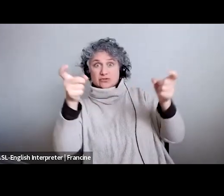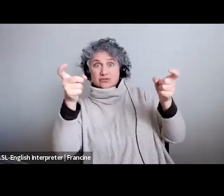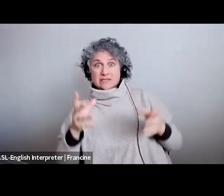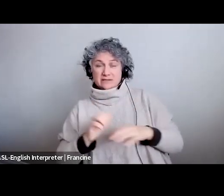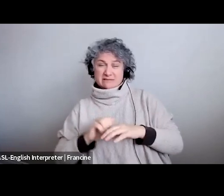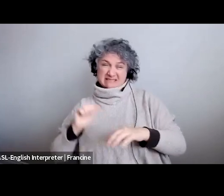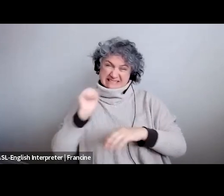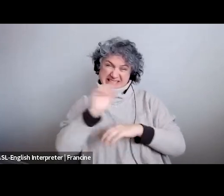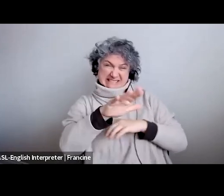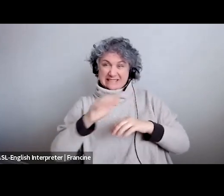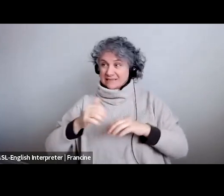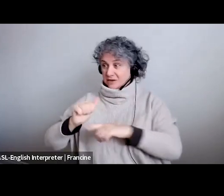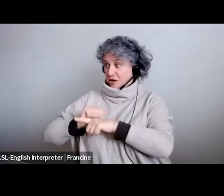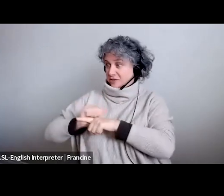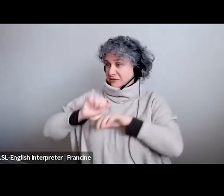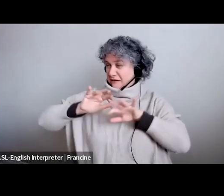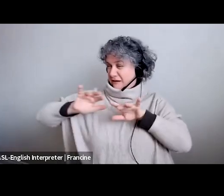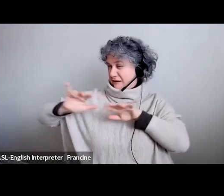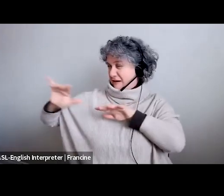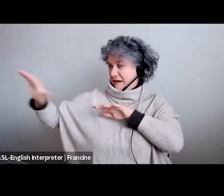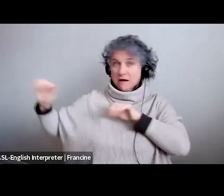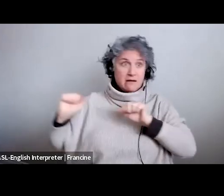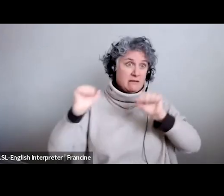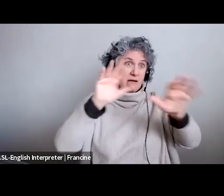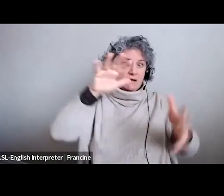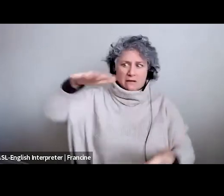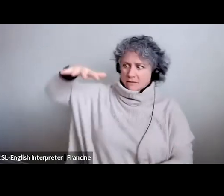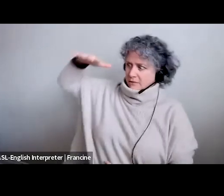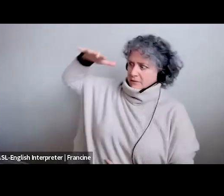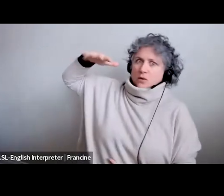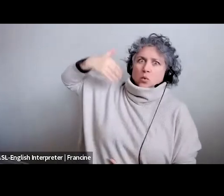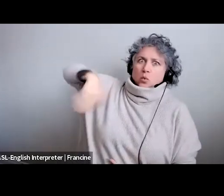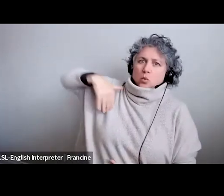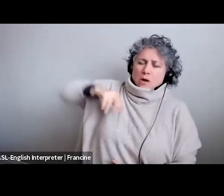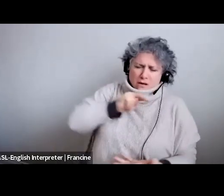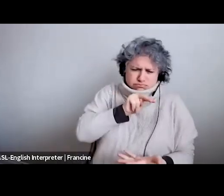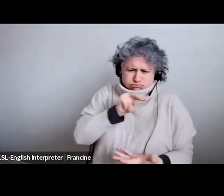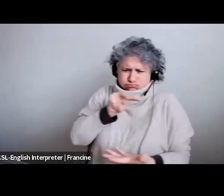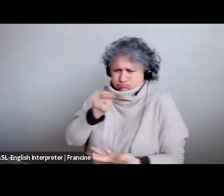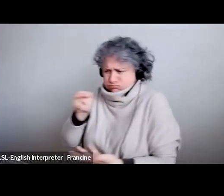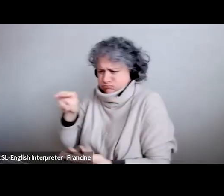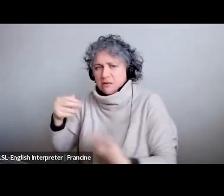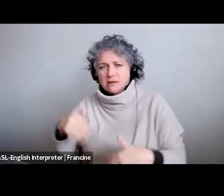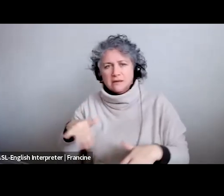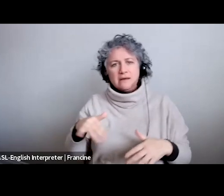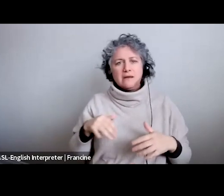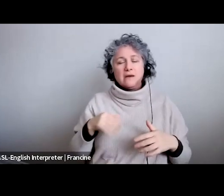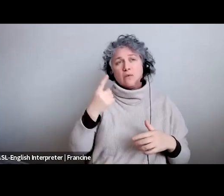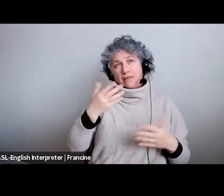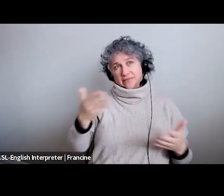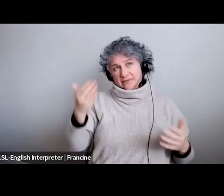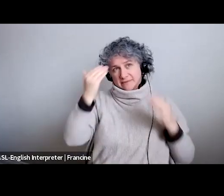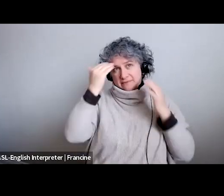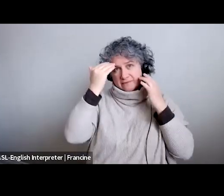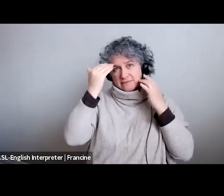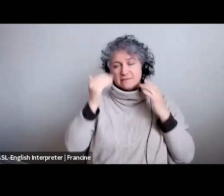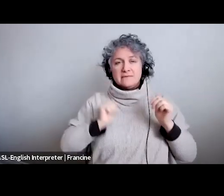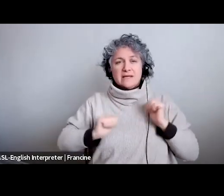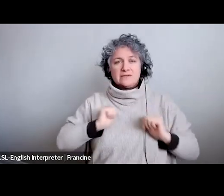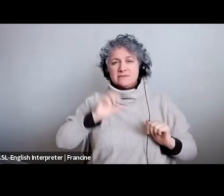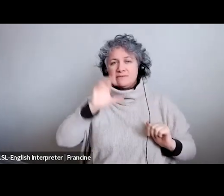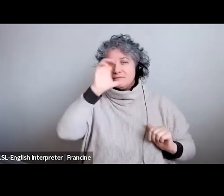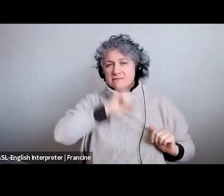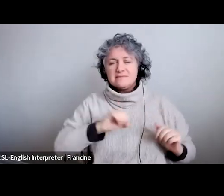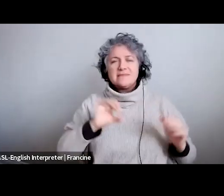one of the things i know many actors are missing is the experience in the room of getting